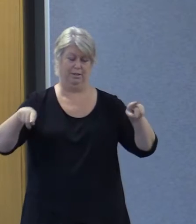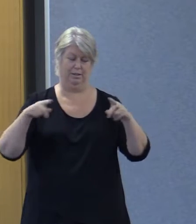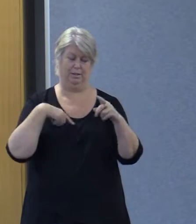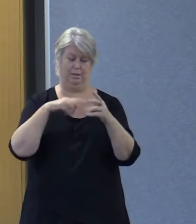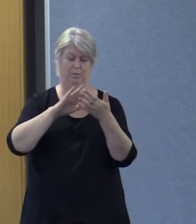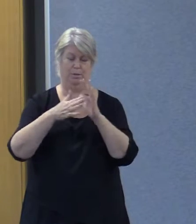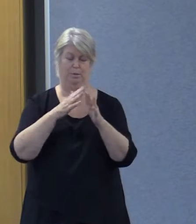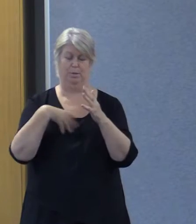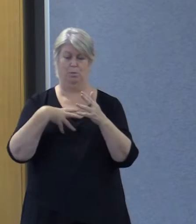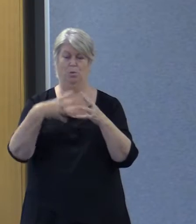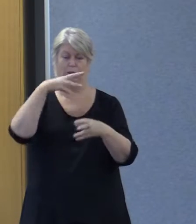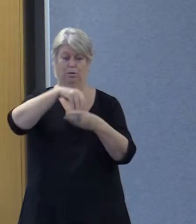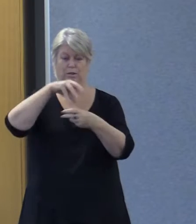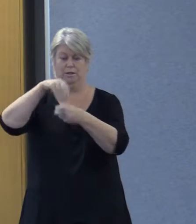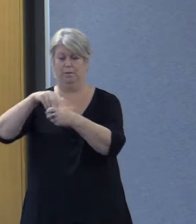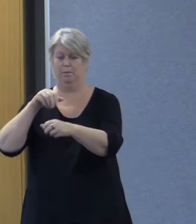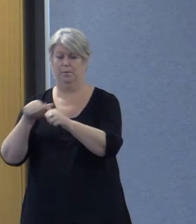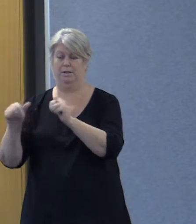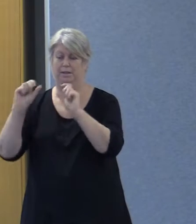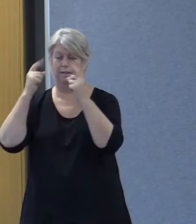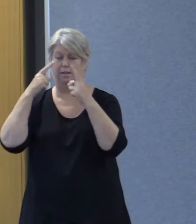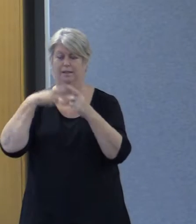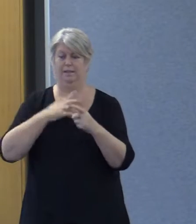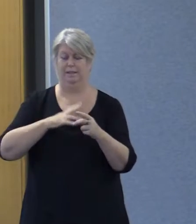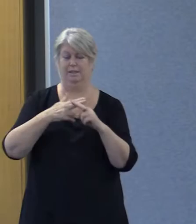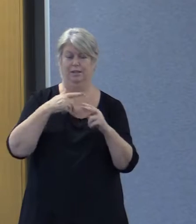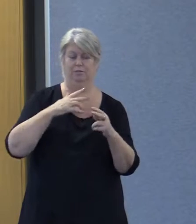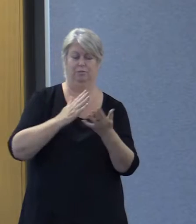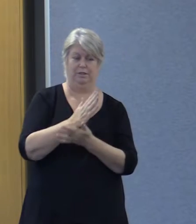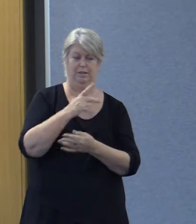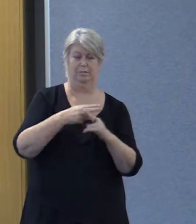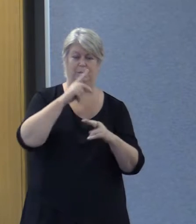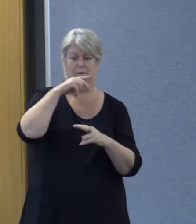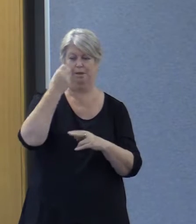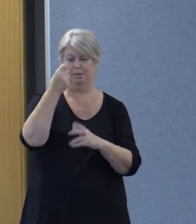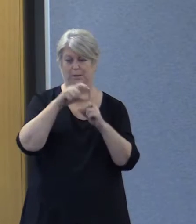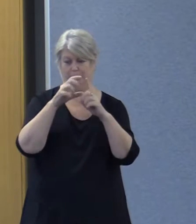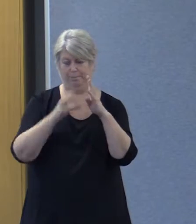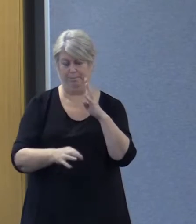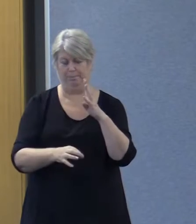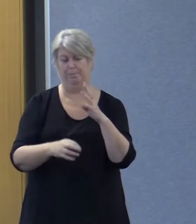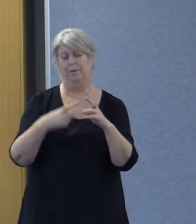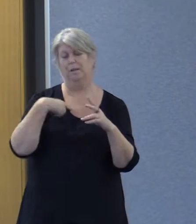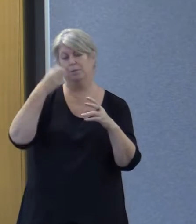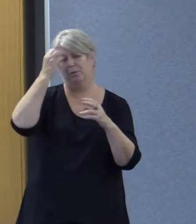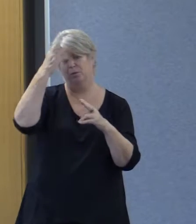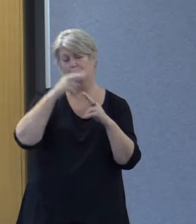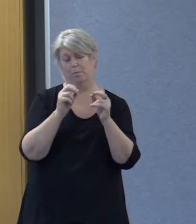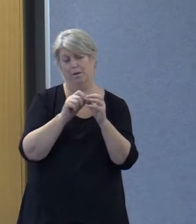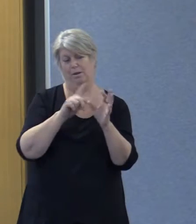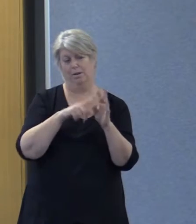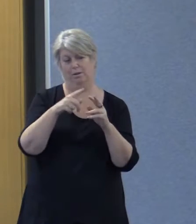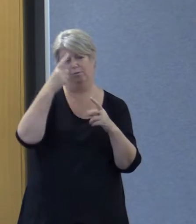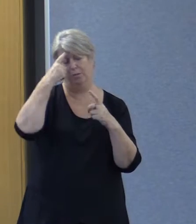and to better understand the needs and rights of people with disabilities. It's been informed by recommendations